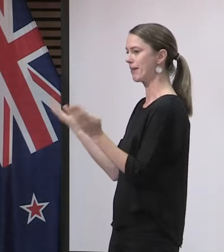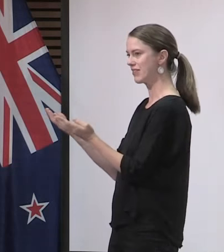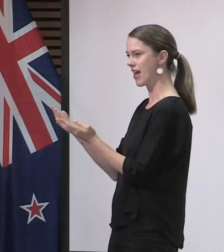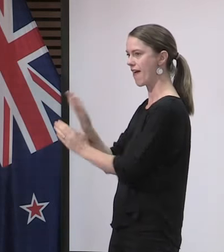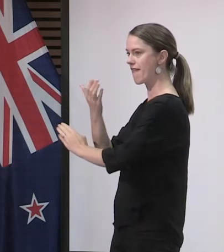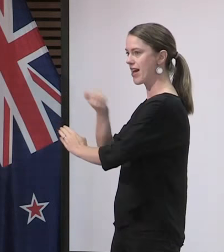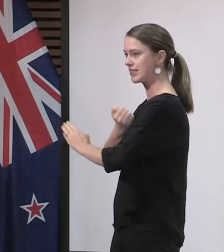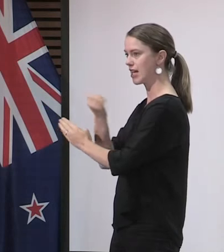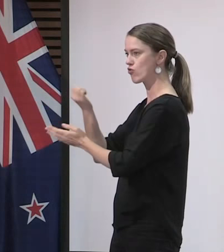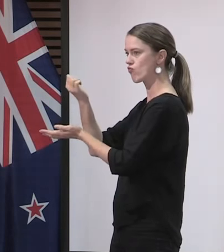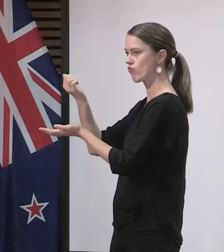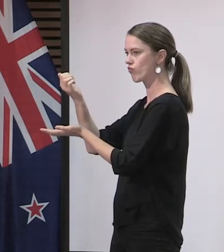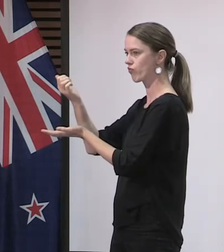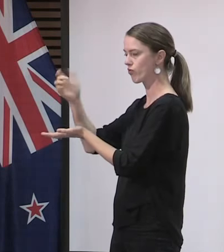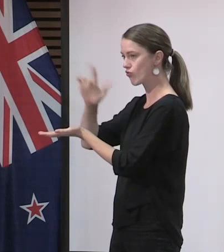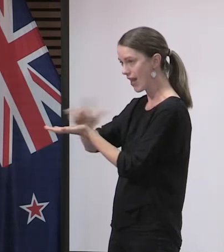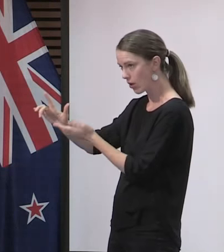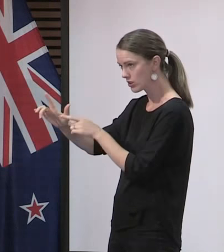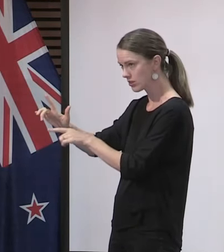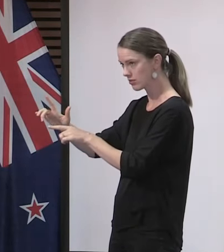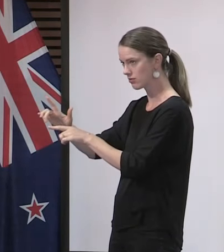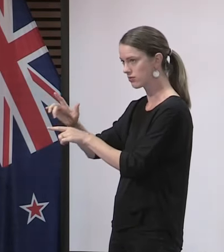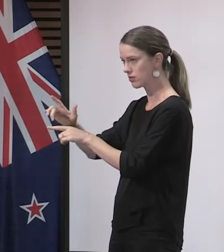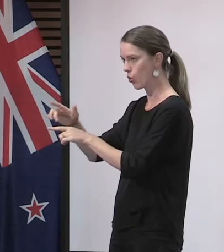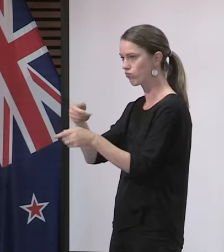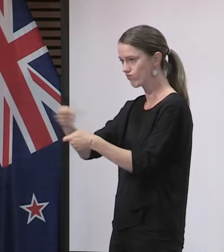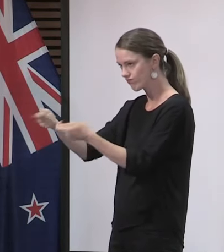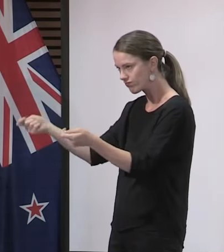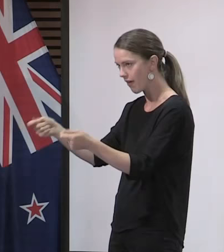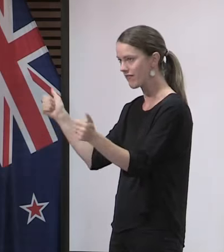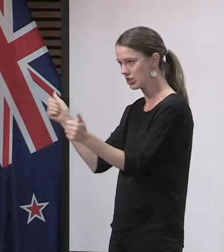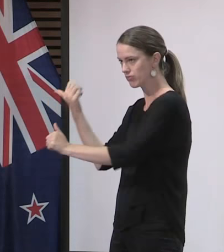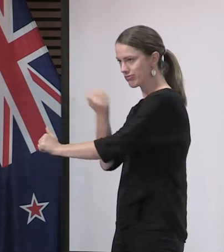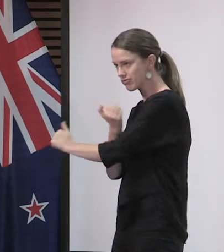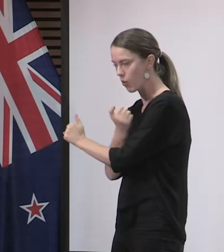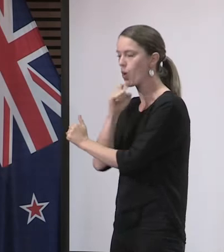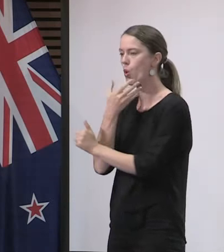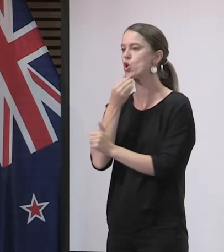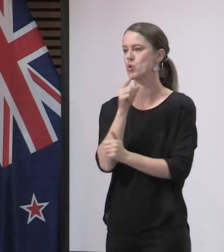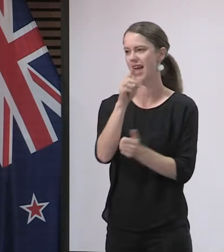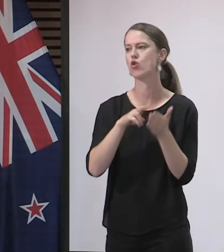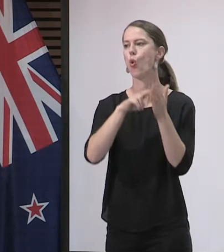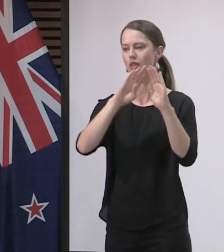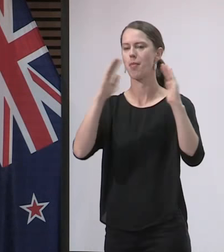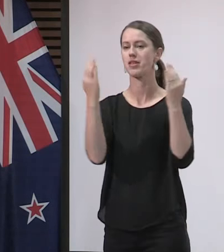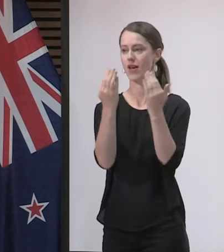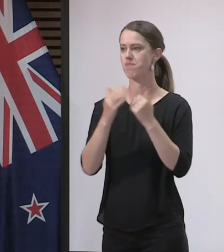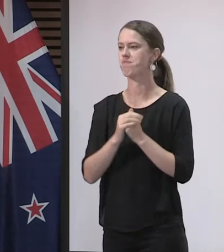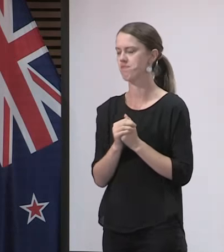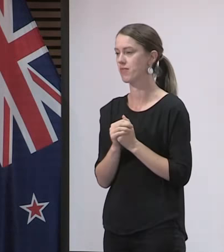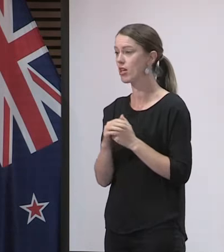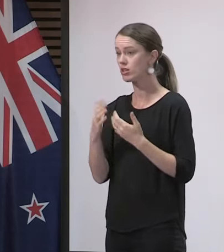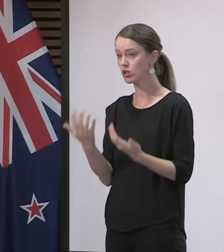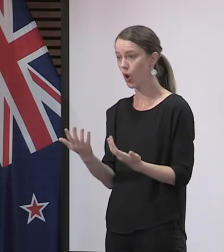Hemisphere vaccine have been all given to people. So that vaccine, as I say, is available in